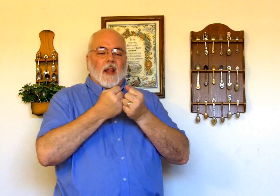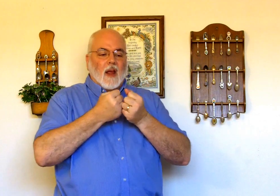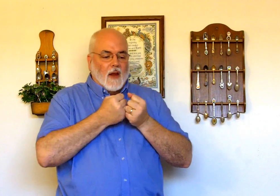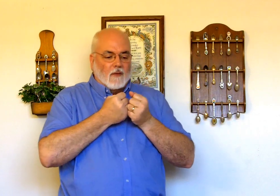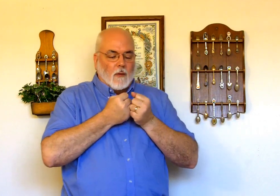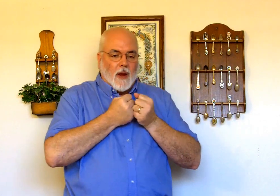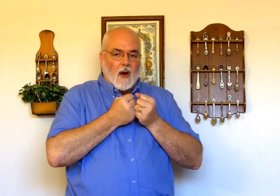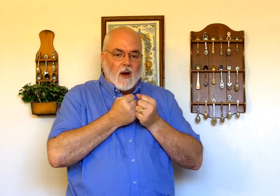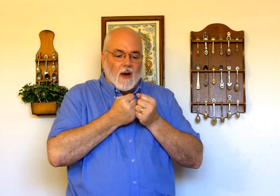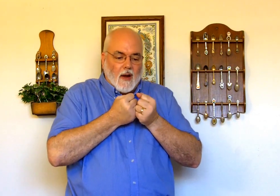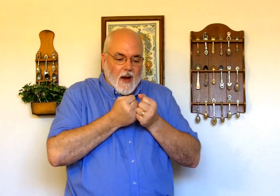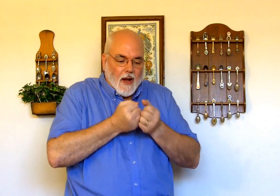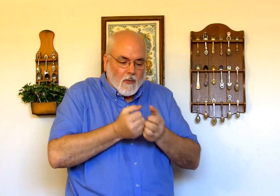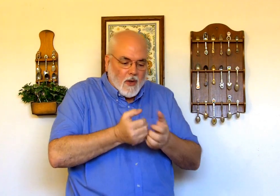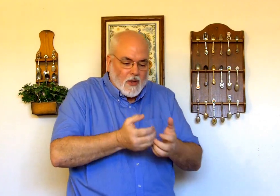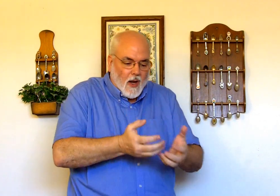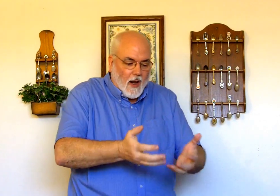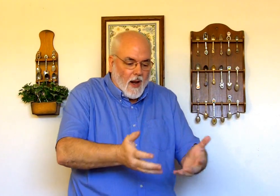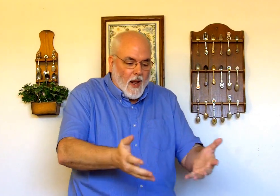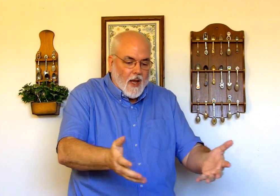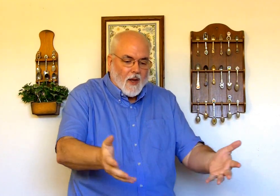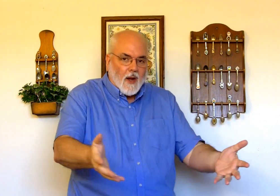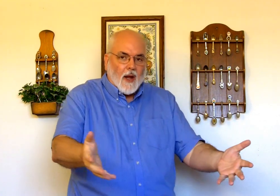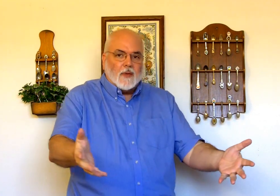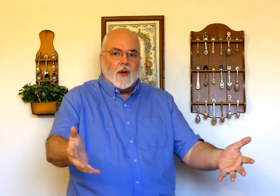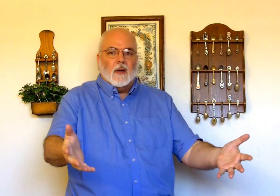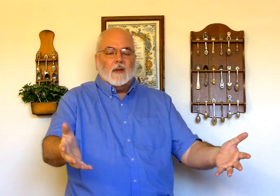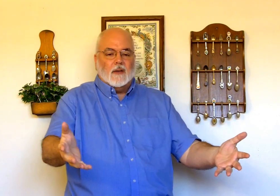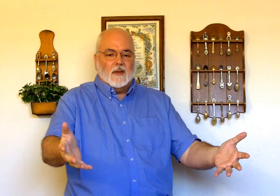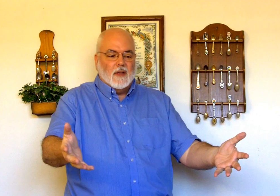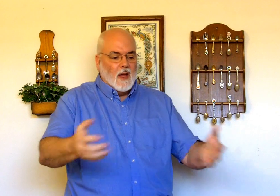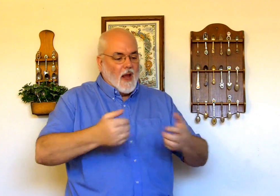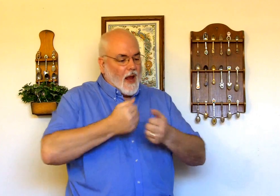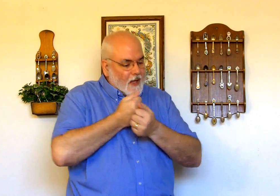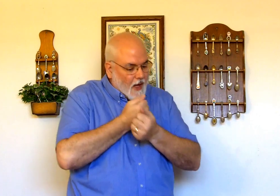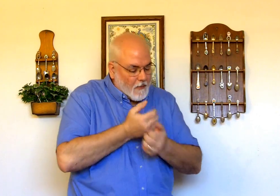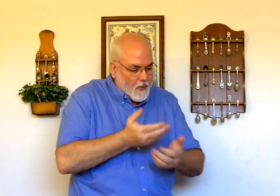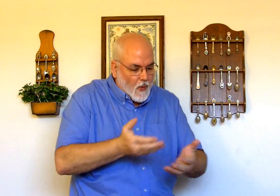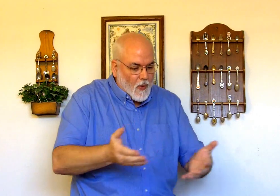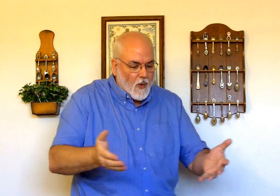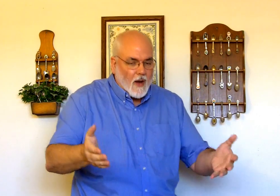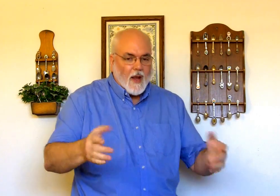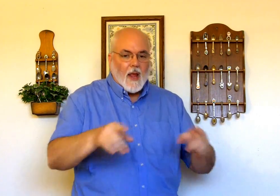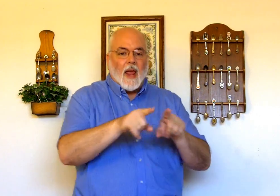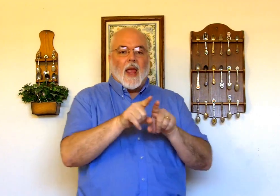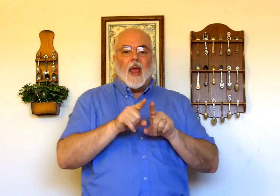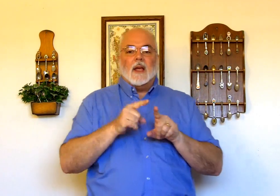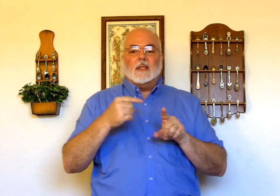from my heart, and I'm just going to lay it all out there. As I pour, as